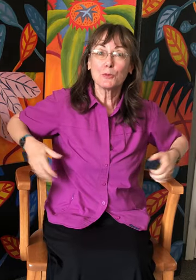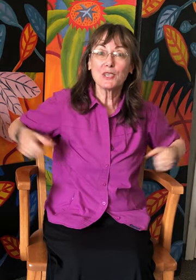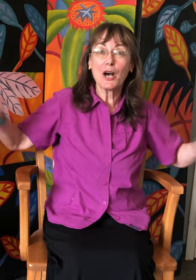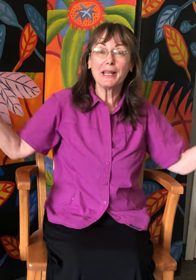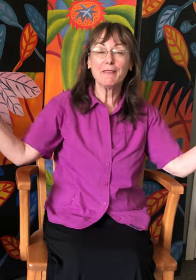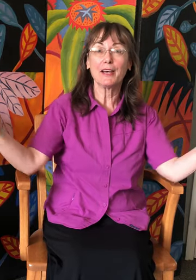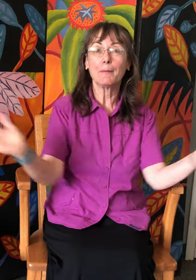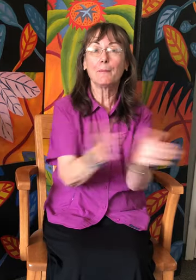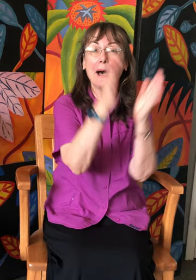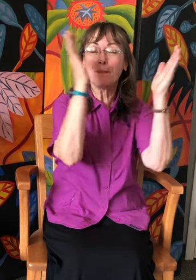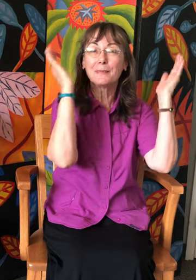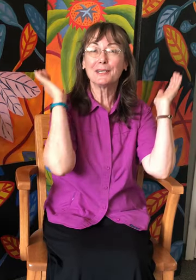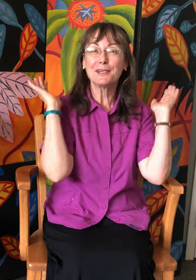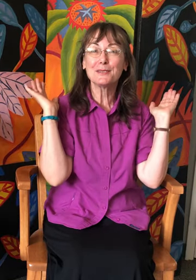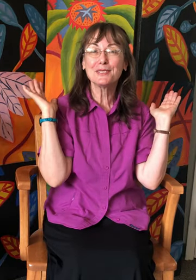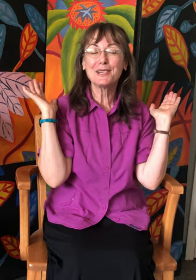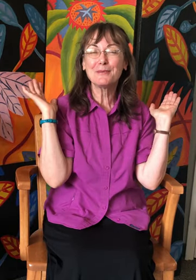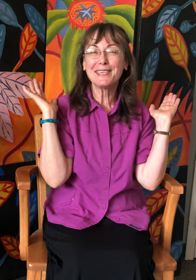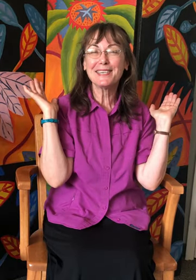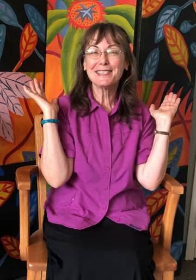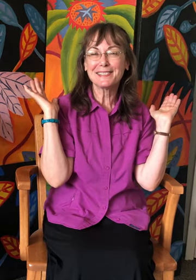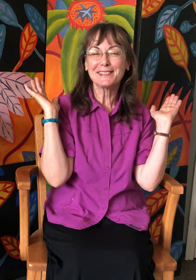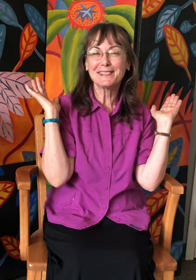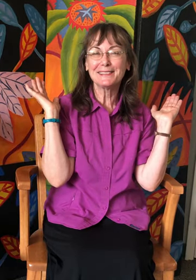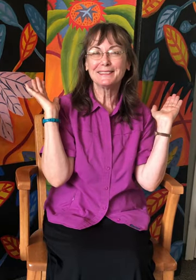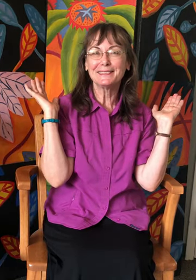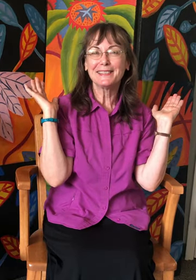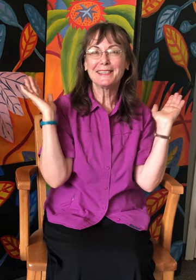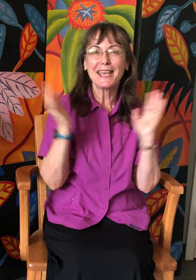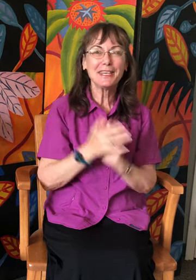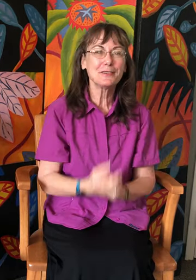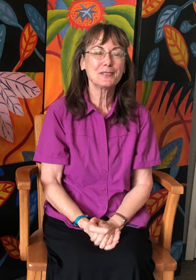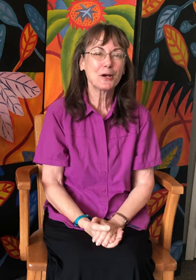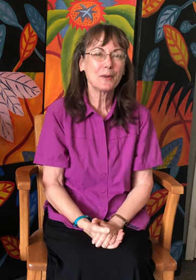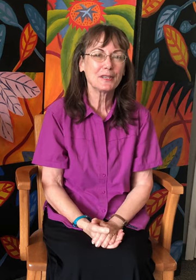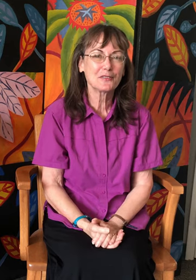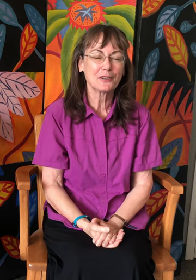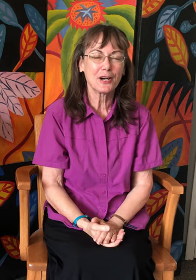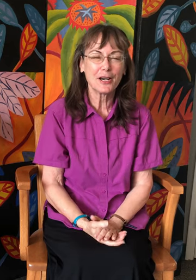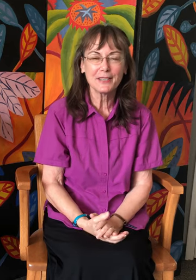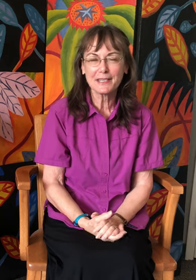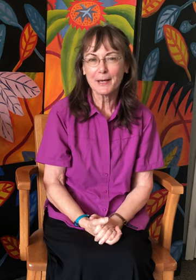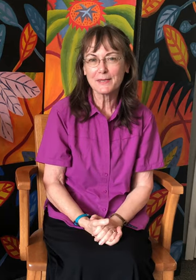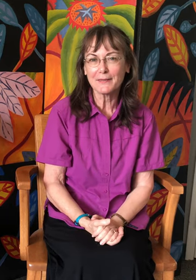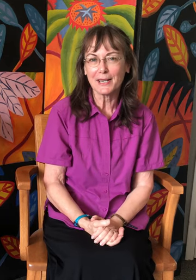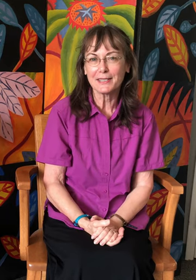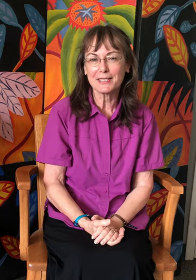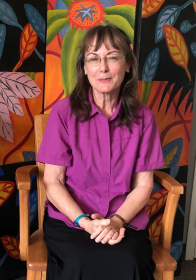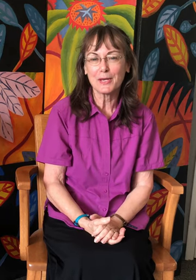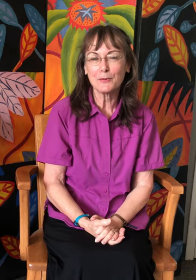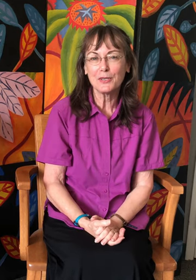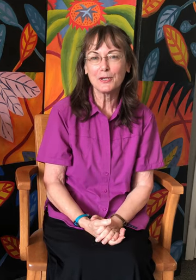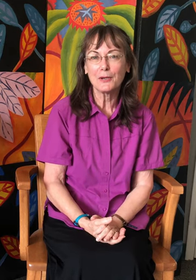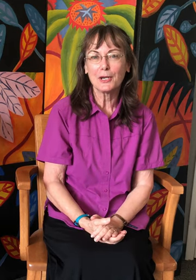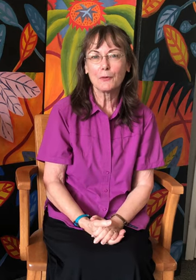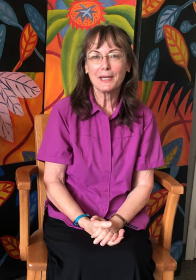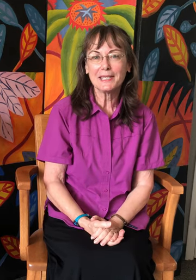was all in fun pop goes the weasel. Thank you so much for all the times I've gotten to spend with you reading